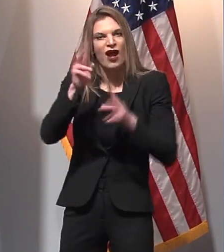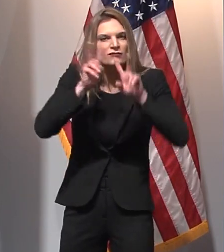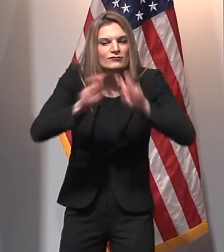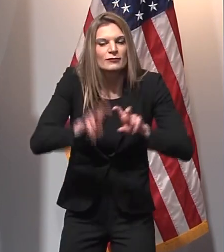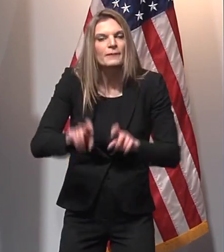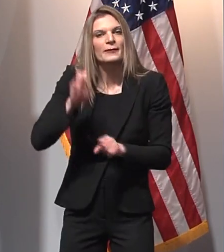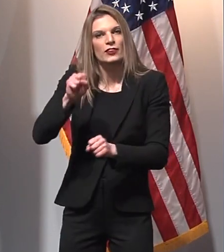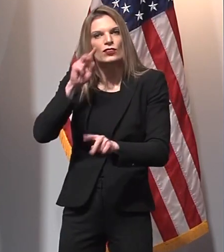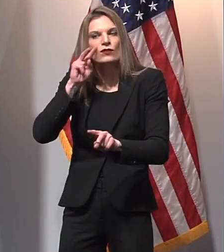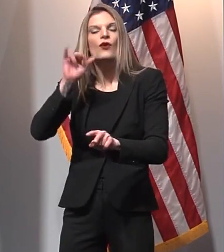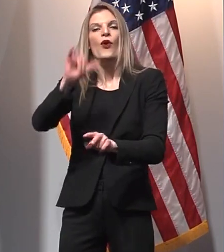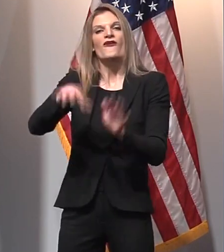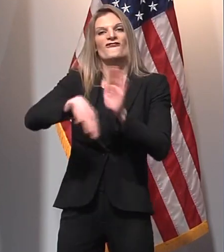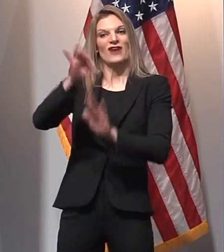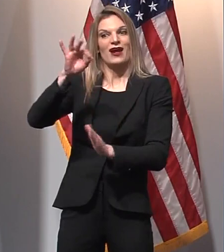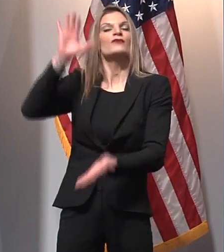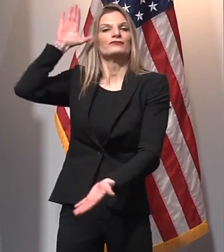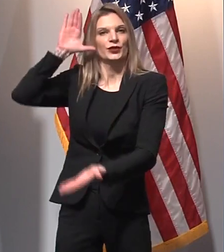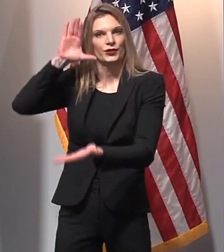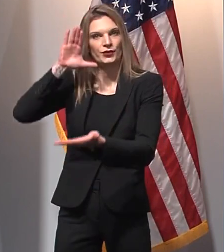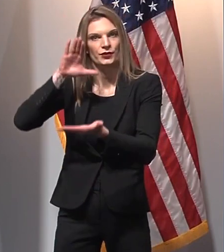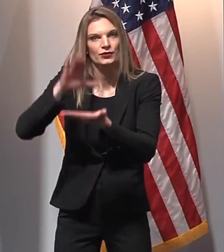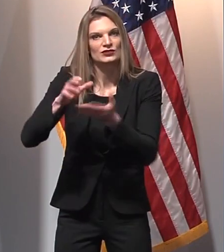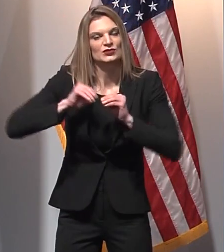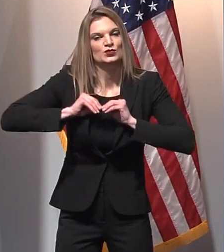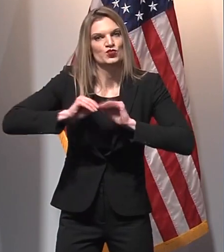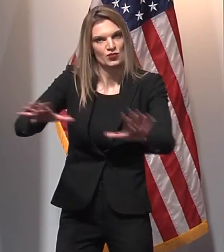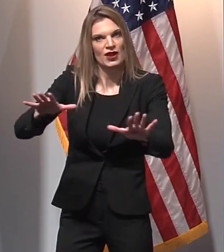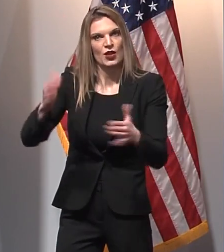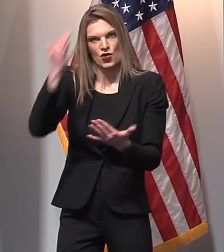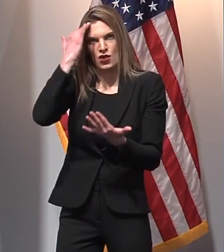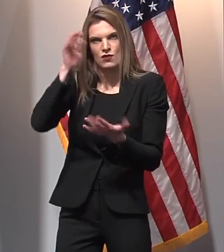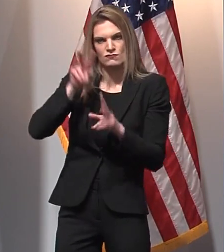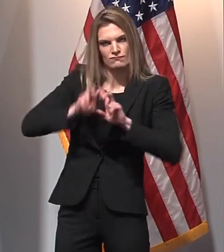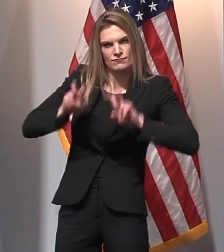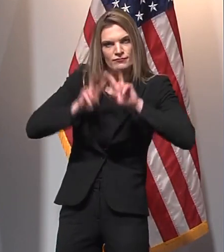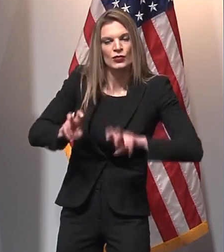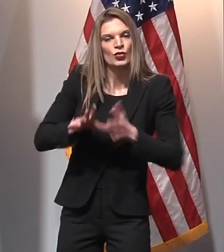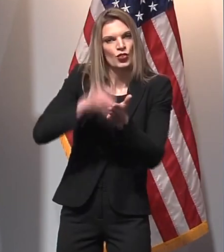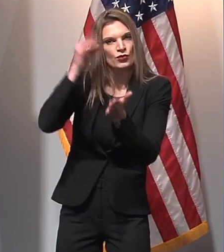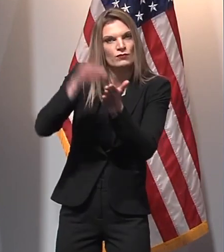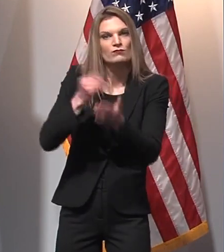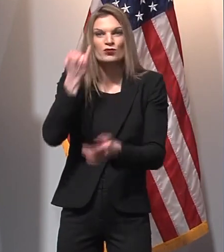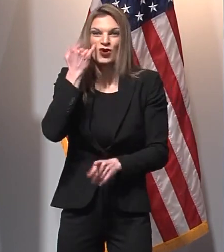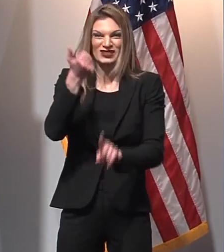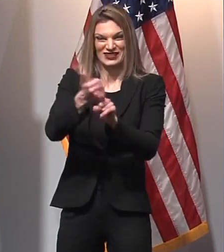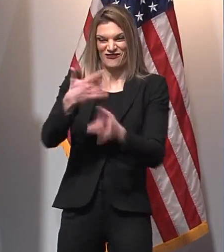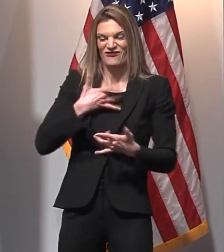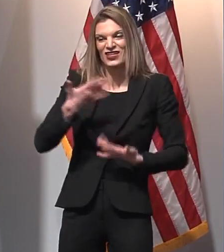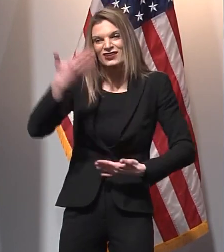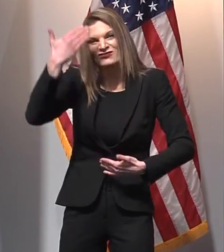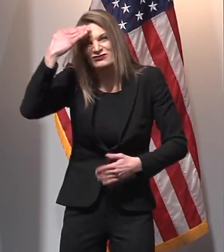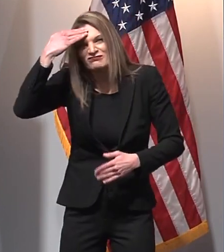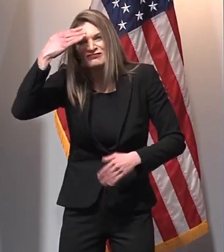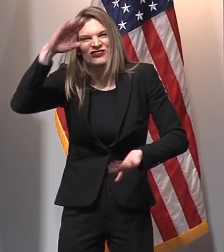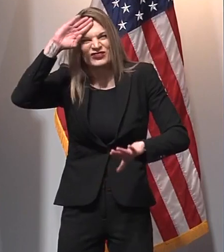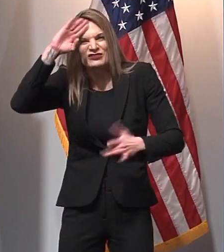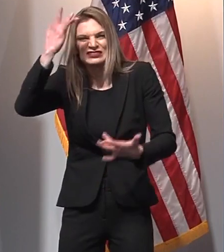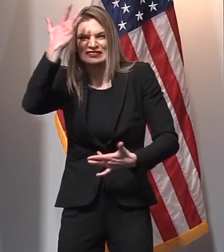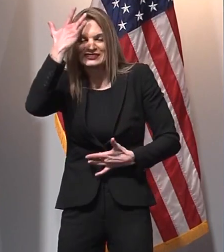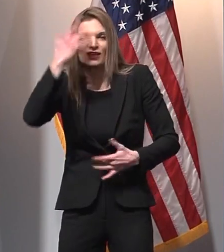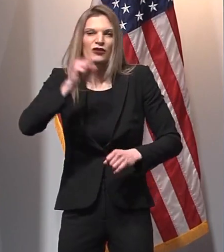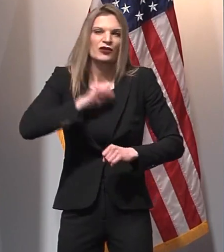identify these new variants is by testing. So please, if you have symptoms, if you've been exposed to someone who has COVID-19,